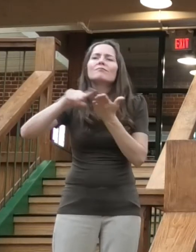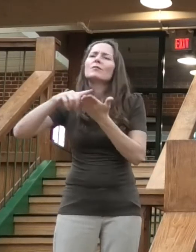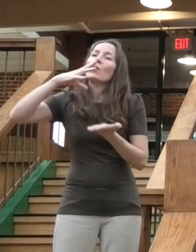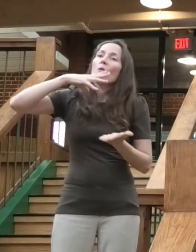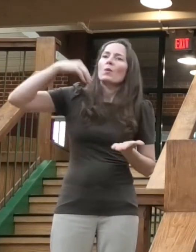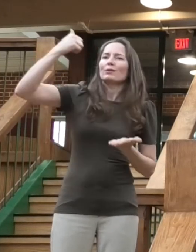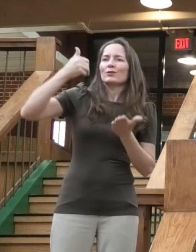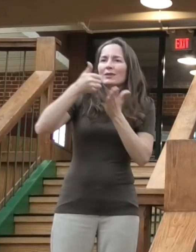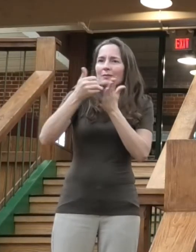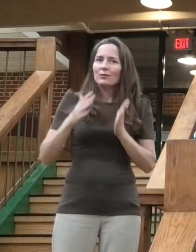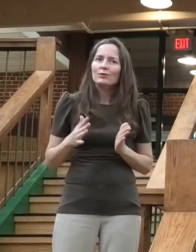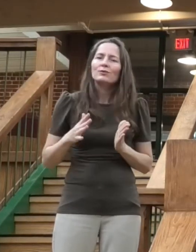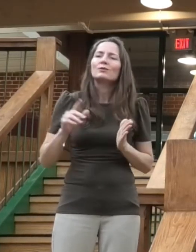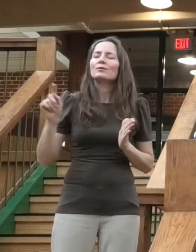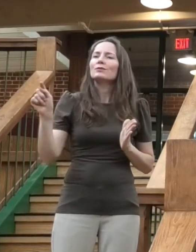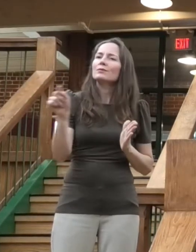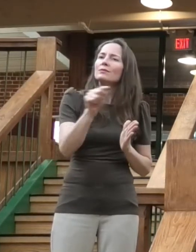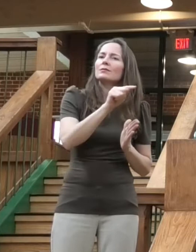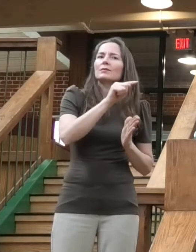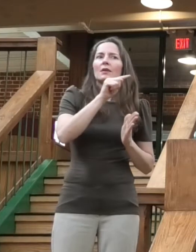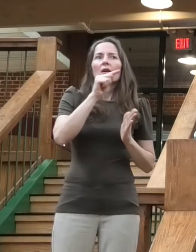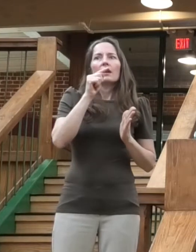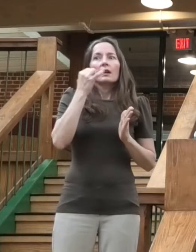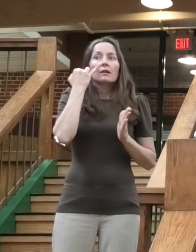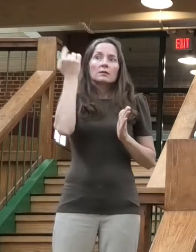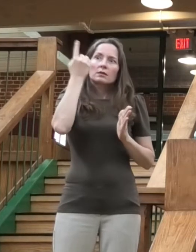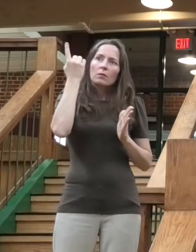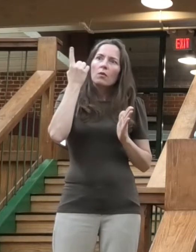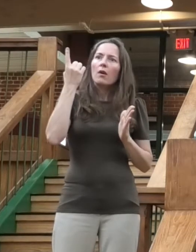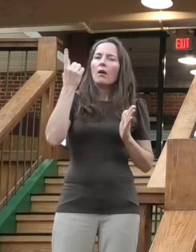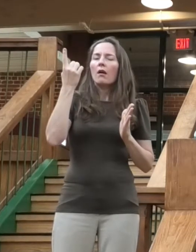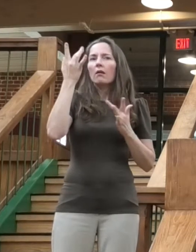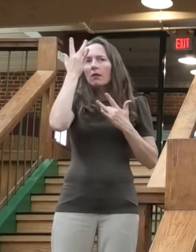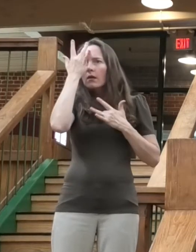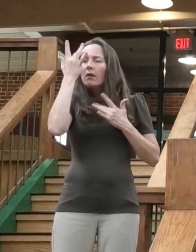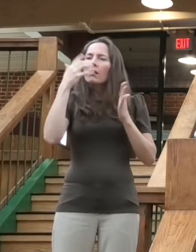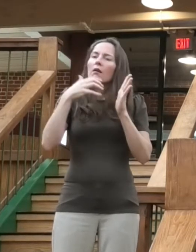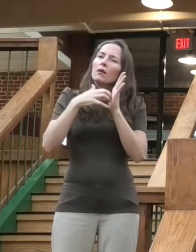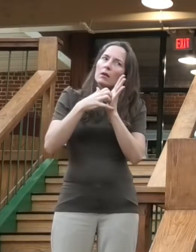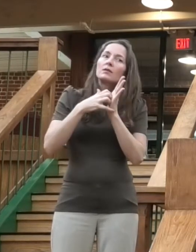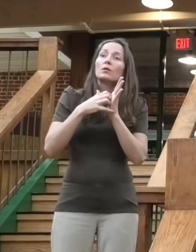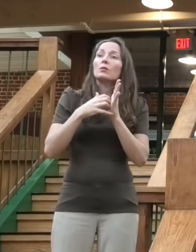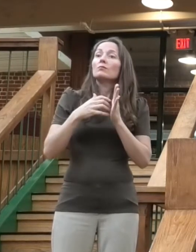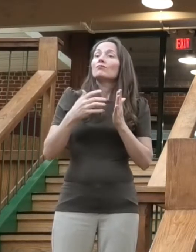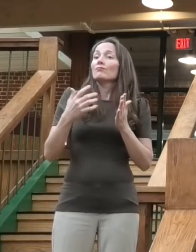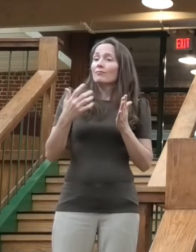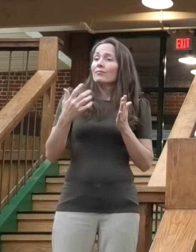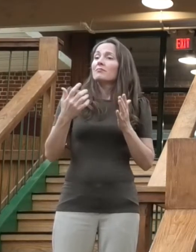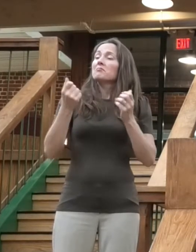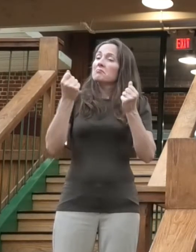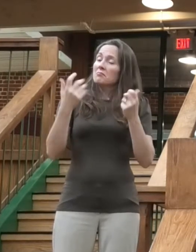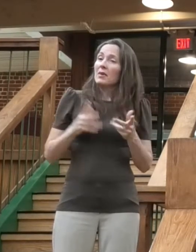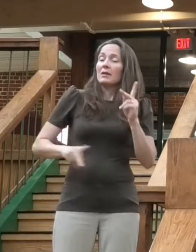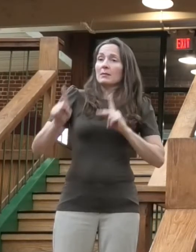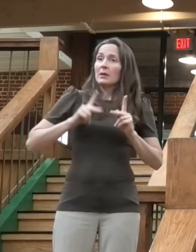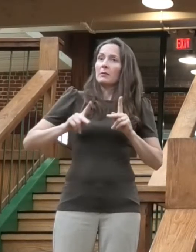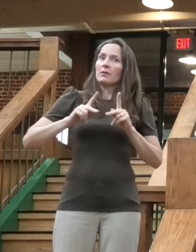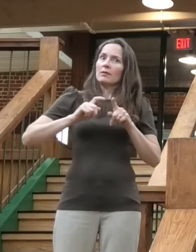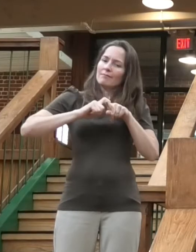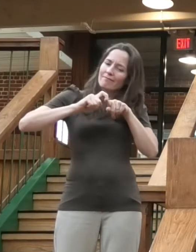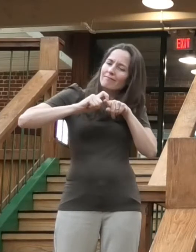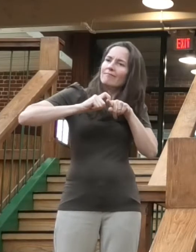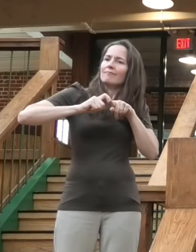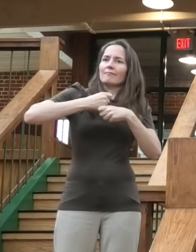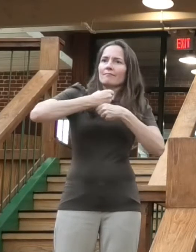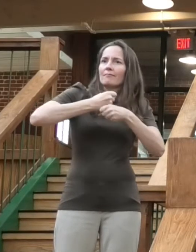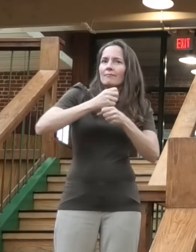neighbors in their community. Friends and family are making masks of all sizes and wearing them to protect